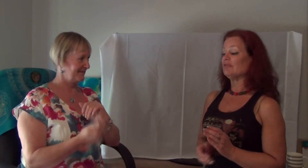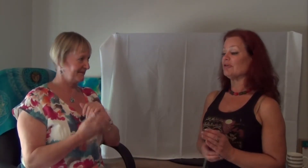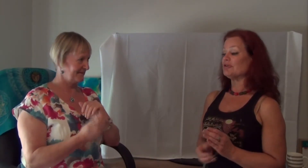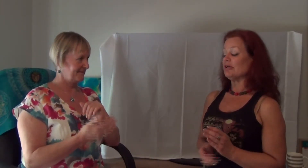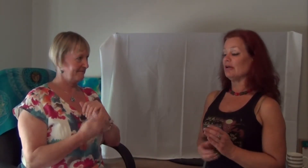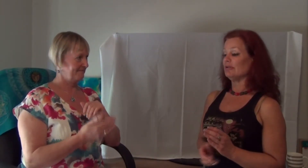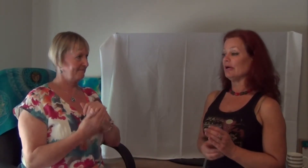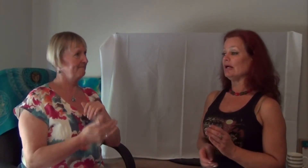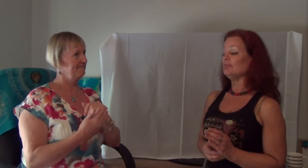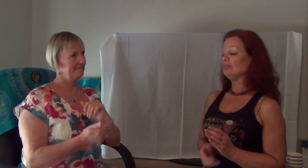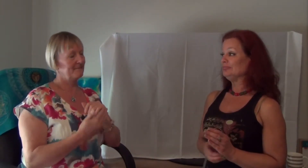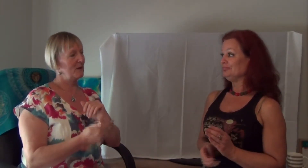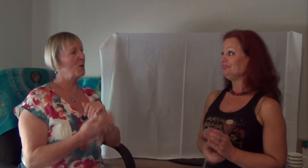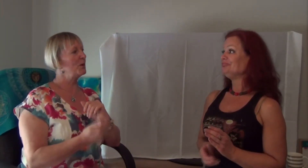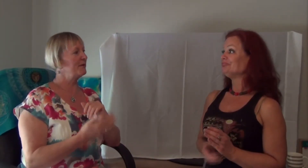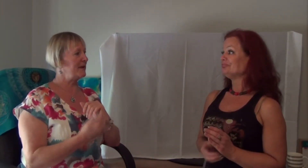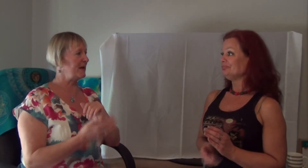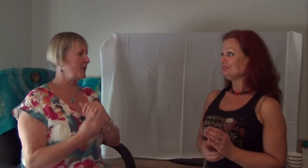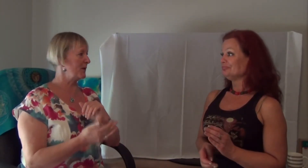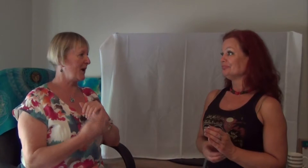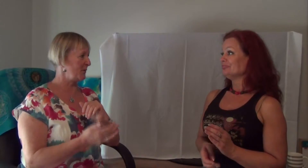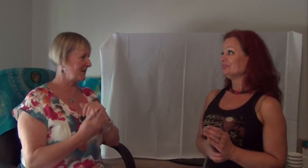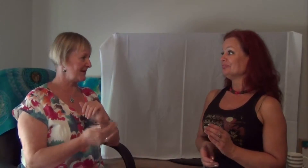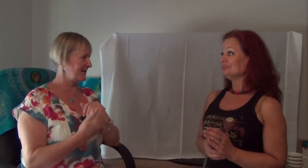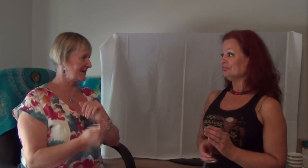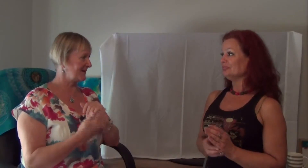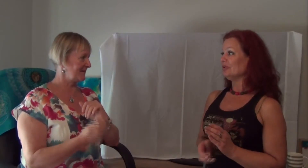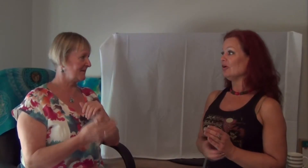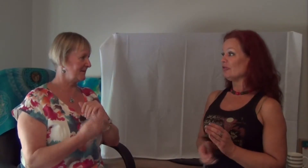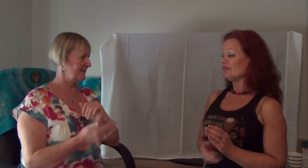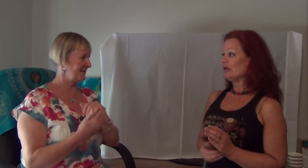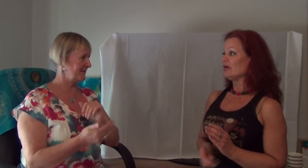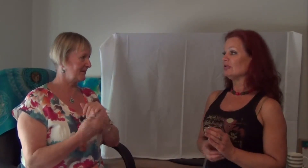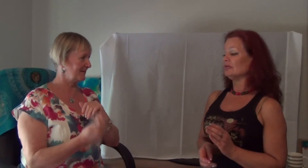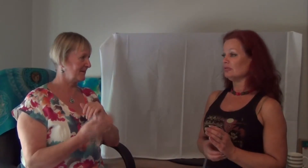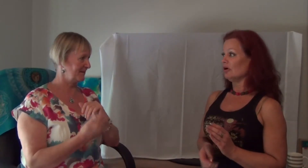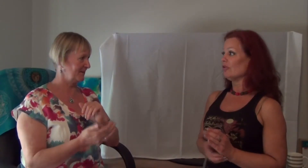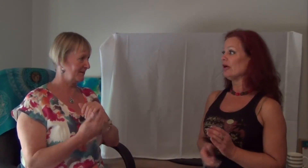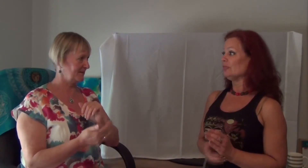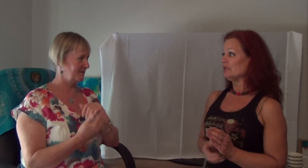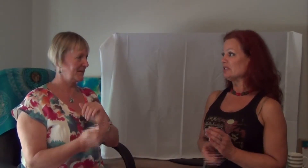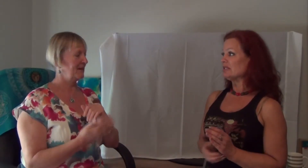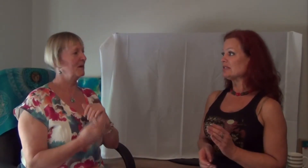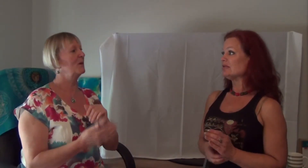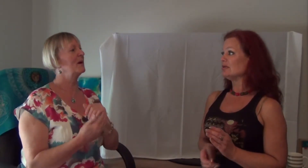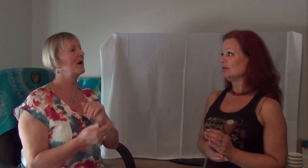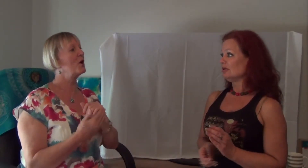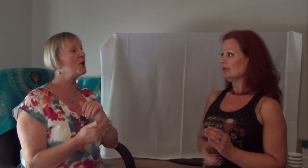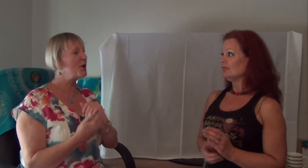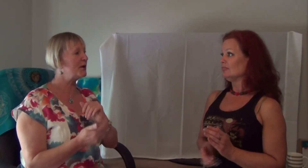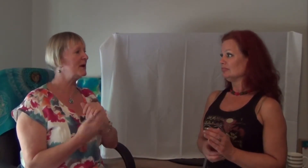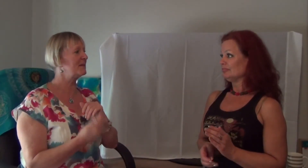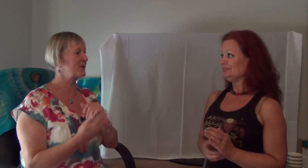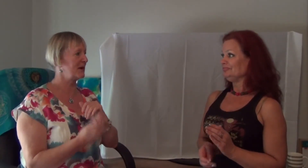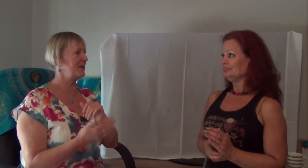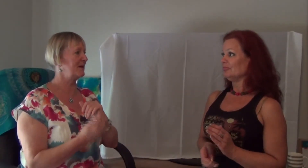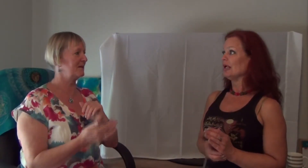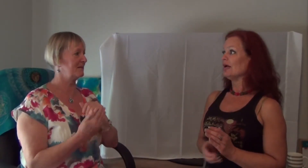dead fir tree in the way. All the fear, all the helplessness. All the fear, all the helplessness. When I heard him screaming. When I